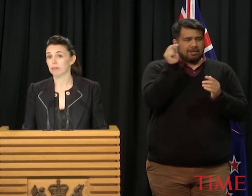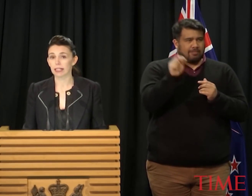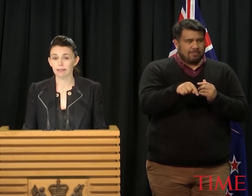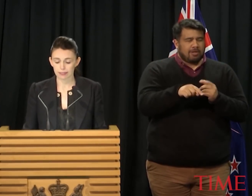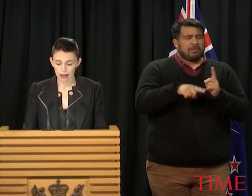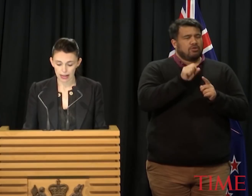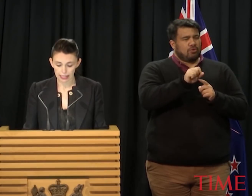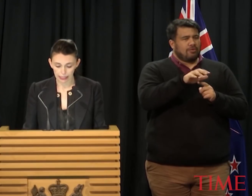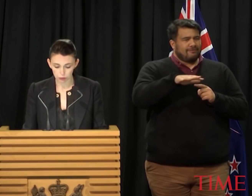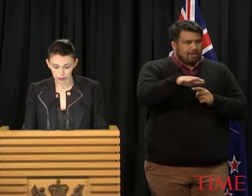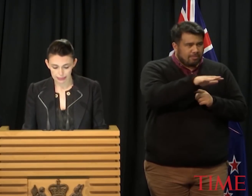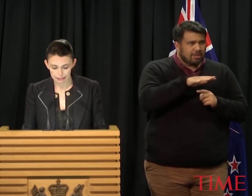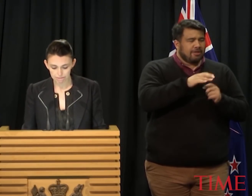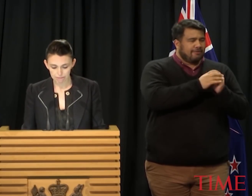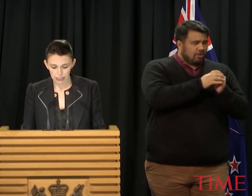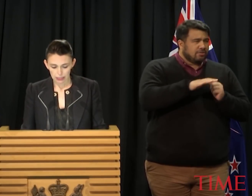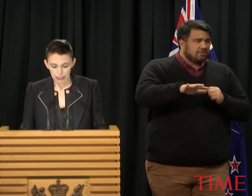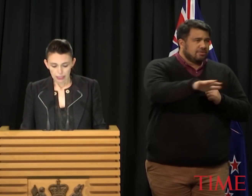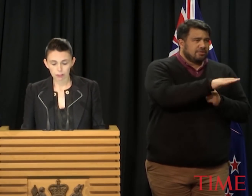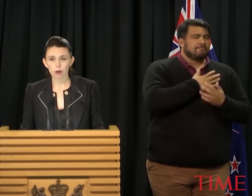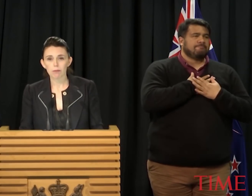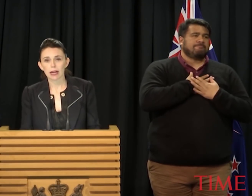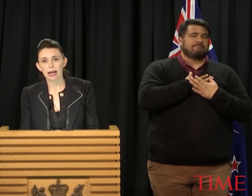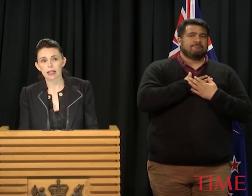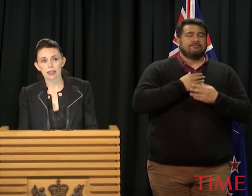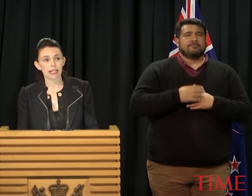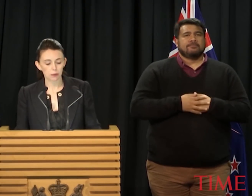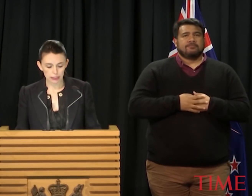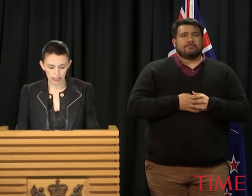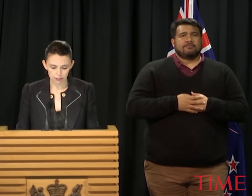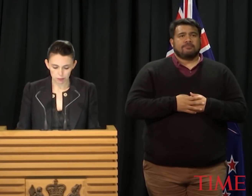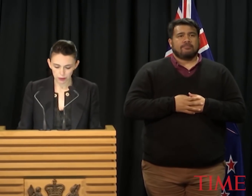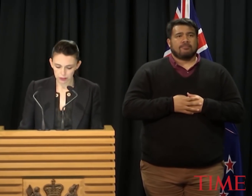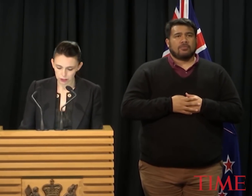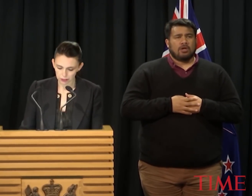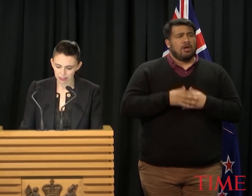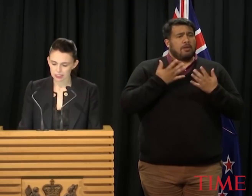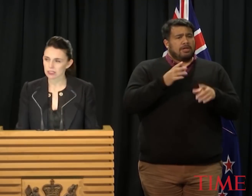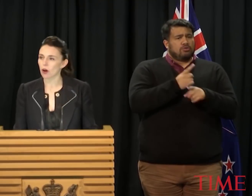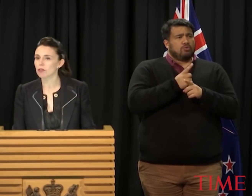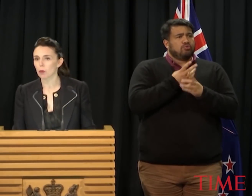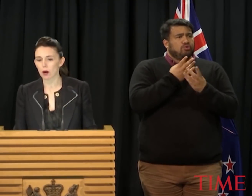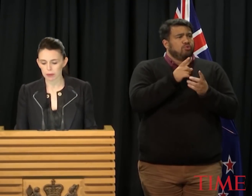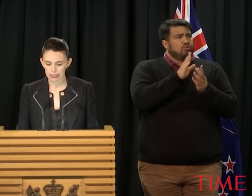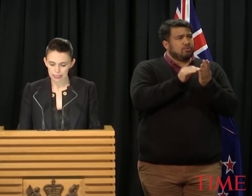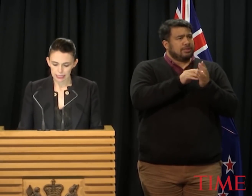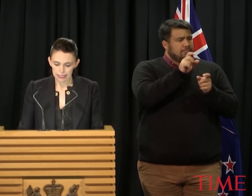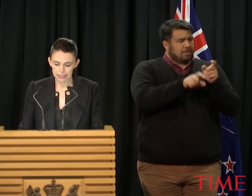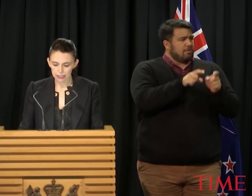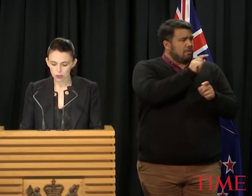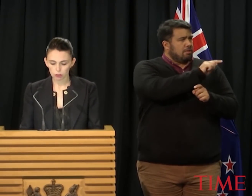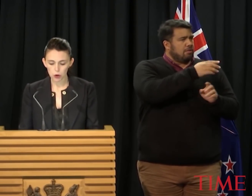family, friends and loved ones. You know, from the Kiwis I have spoken to, there is this overwhelming